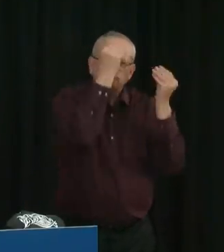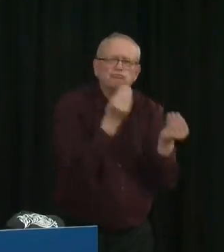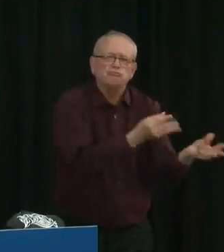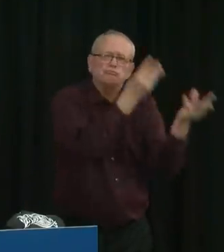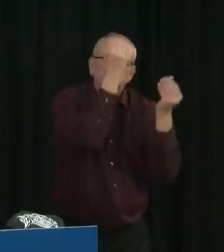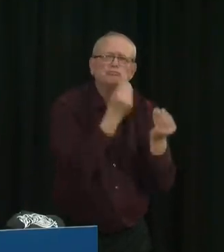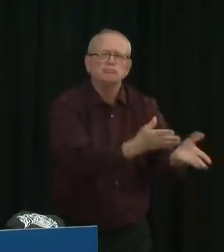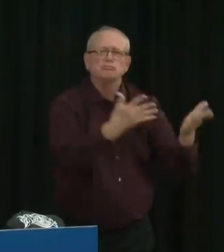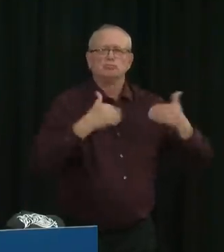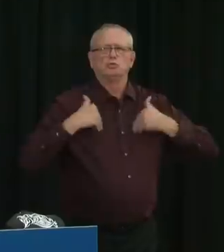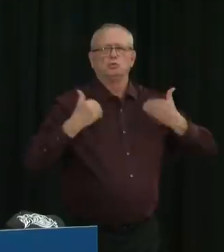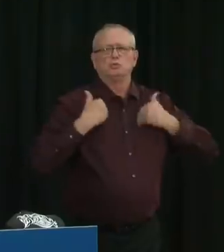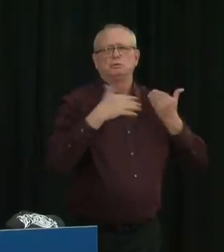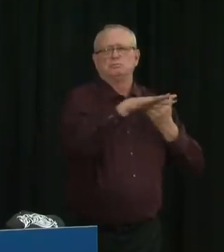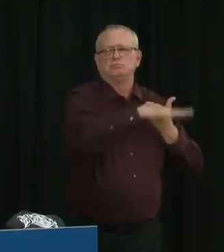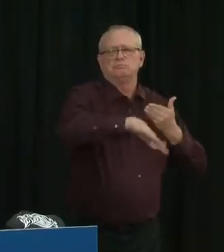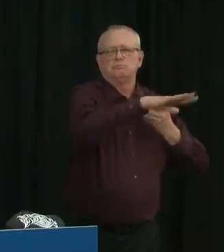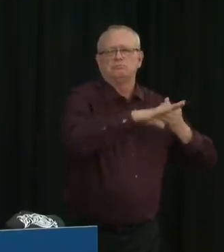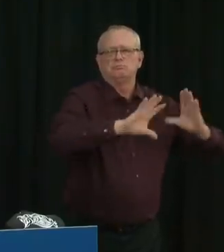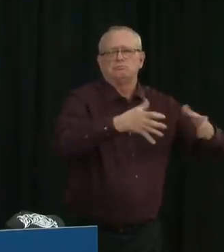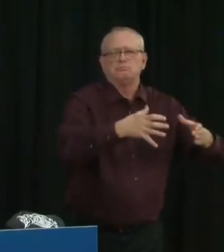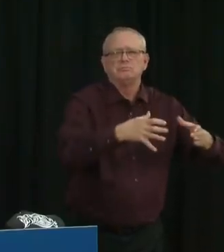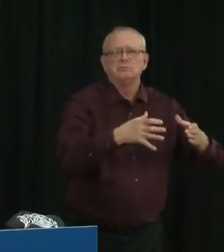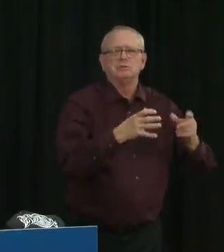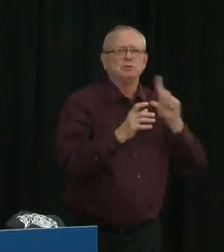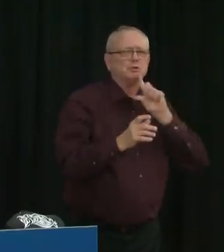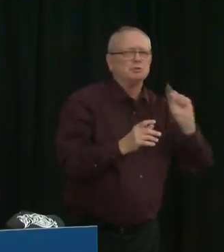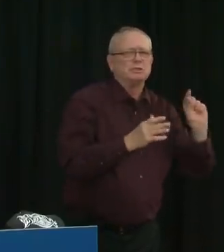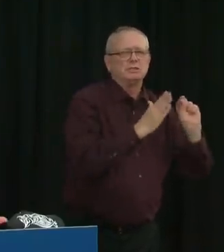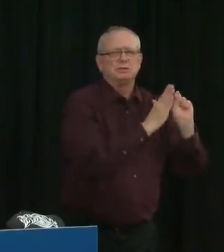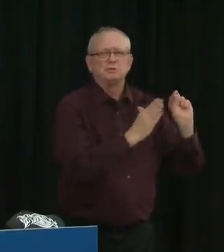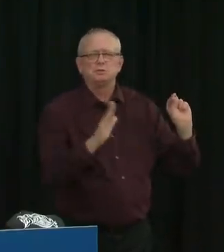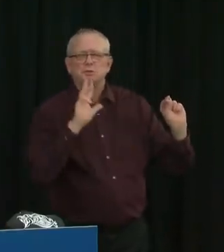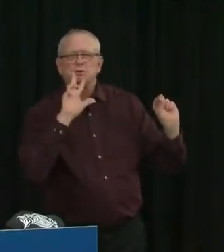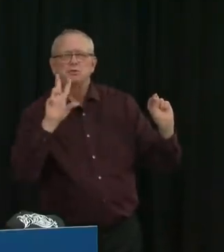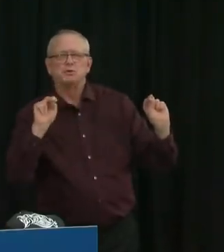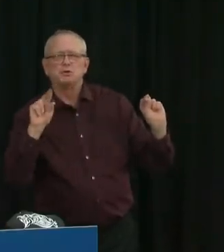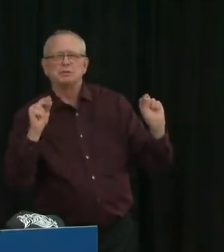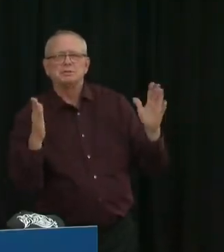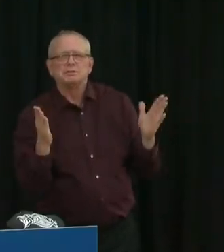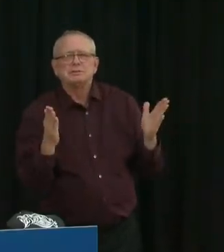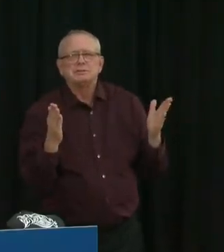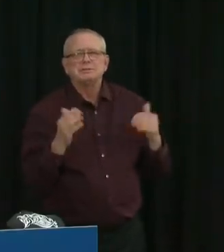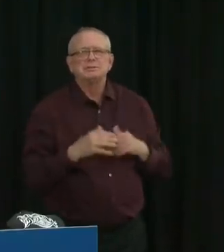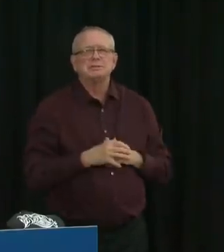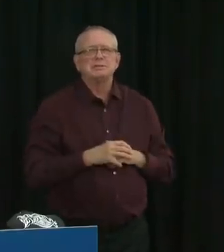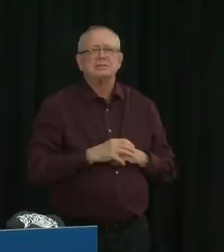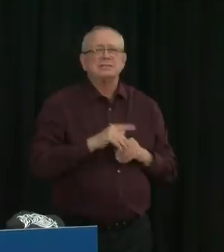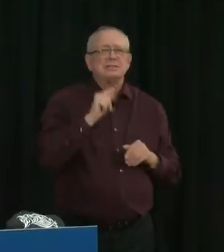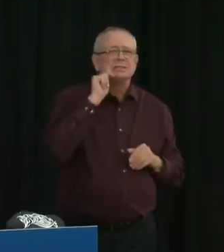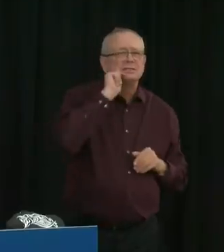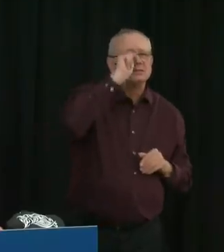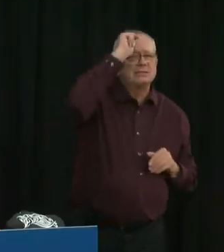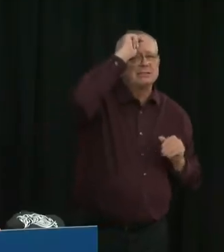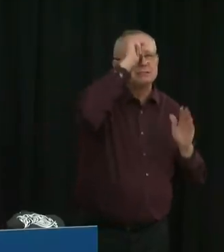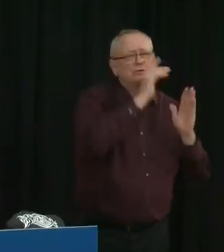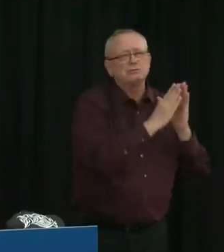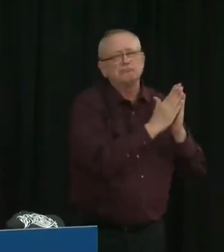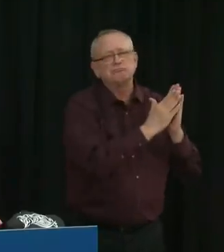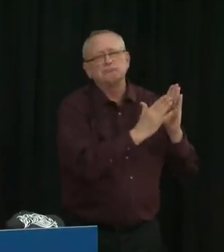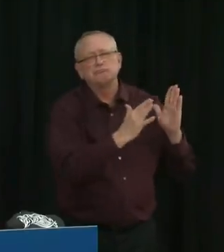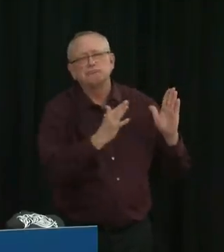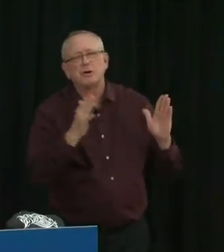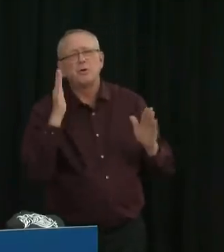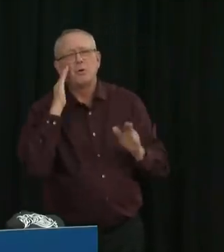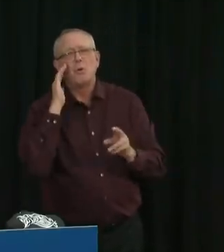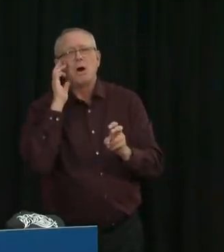challenging for people in a younger demographic where they personally don't have the same high risk of severe outcomes. And also often